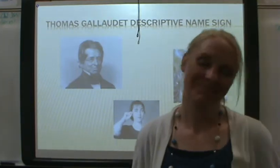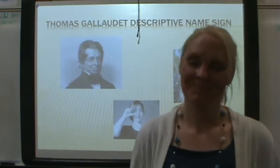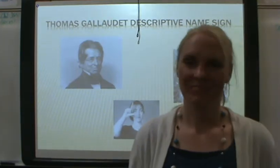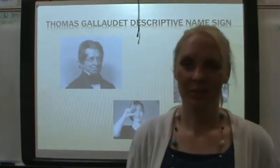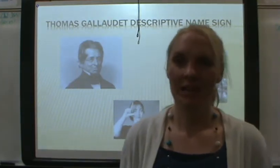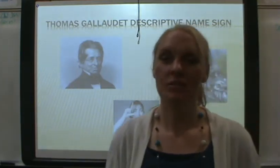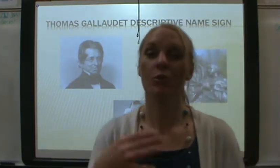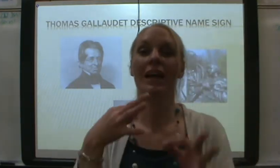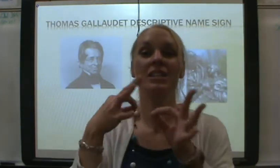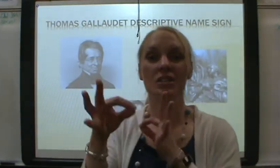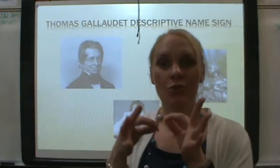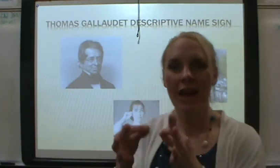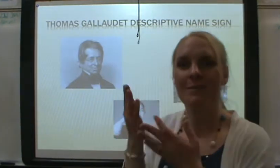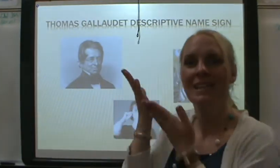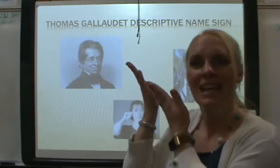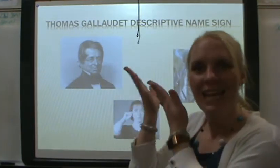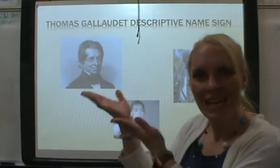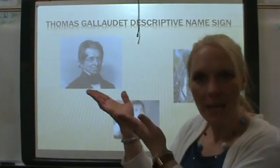Right? His So, that describes him.